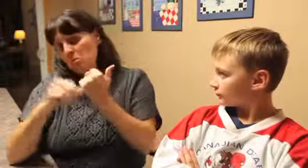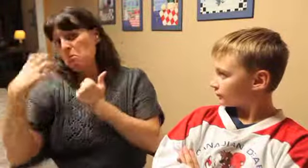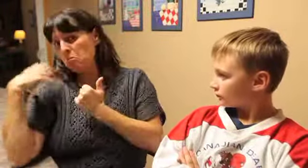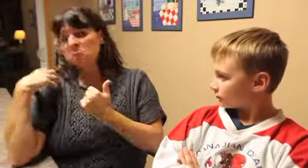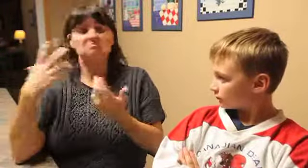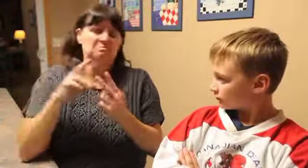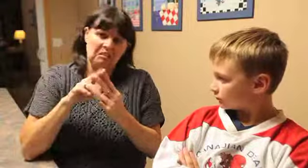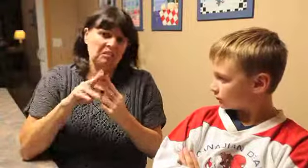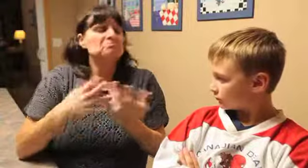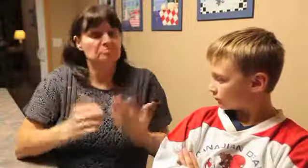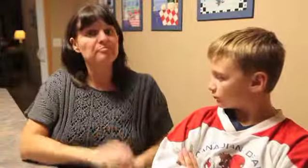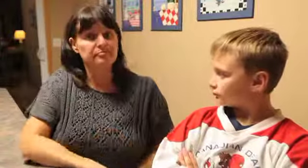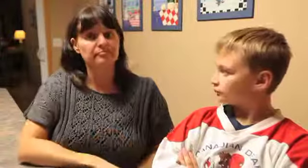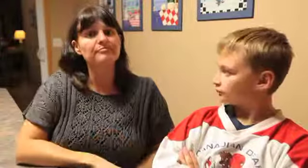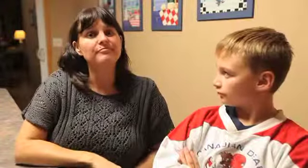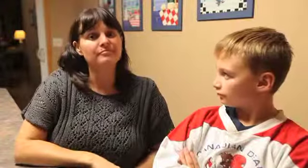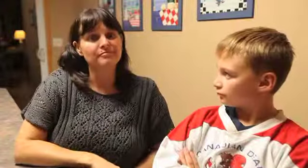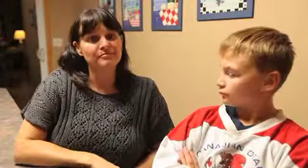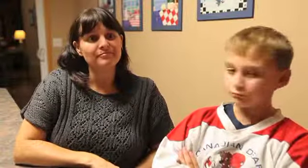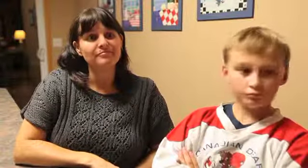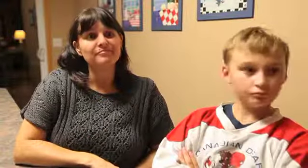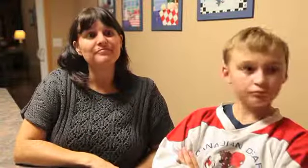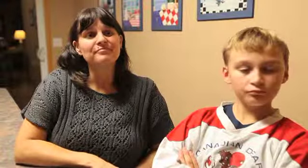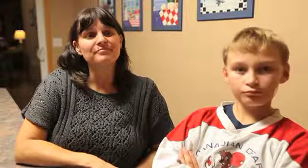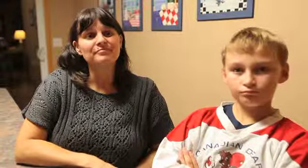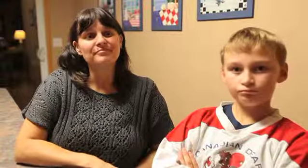happening on the ice whether it be with the coach or the assistant coach.